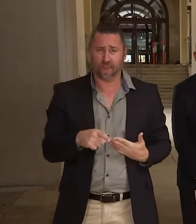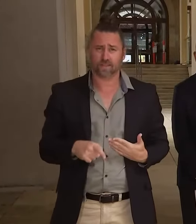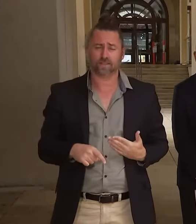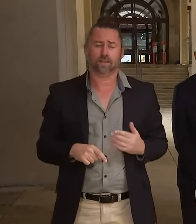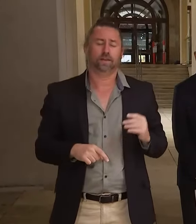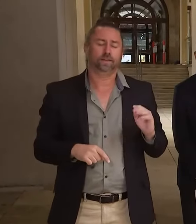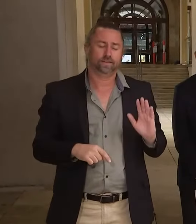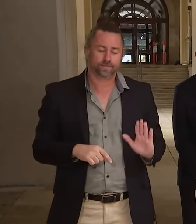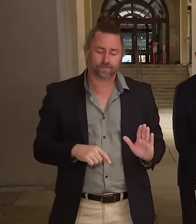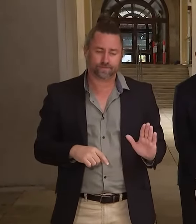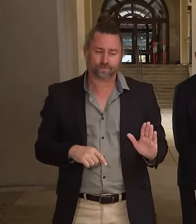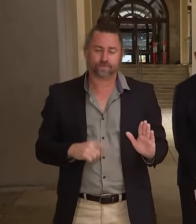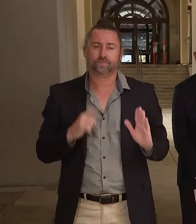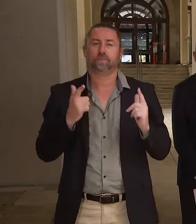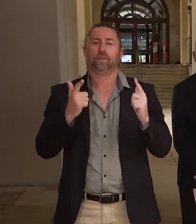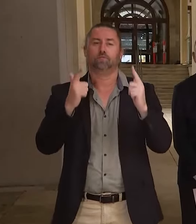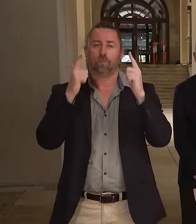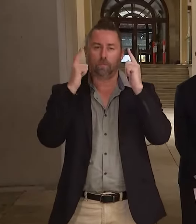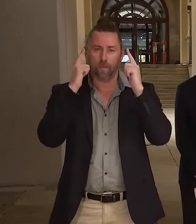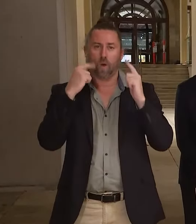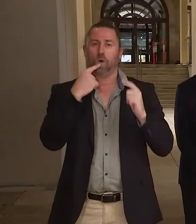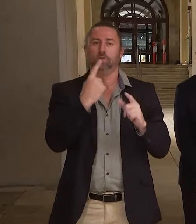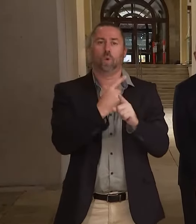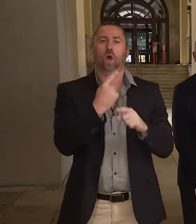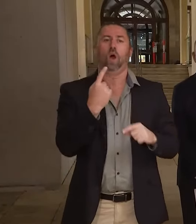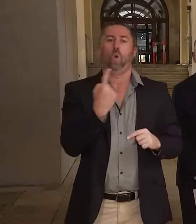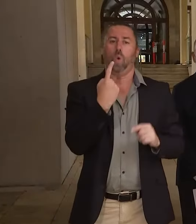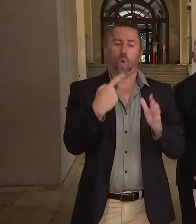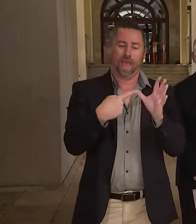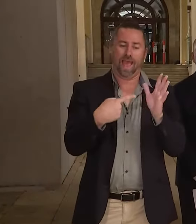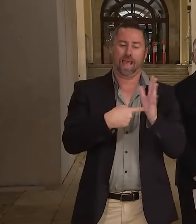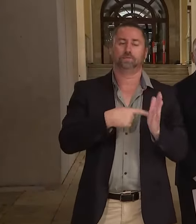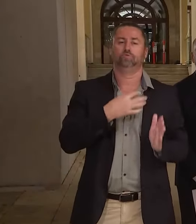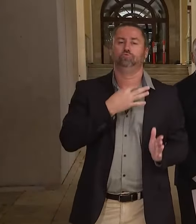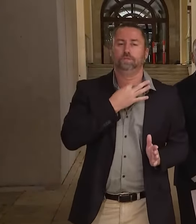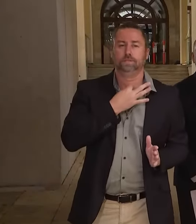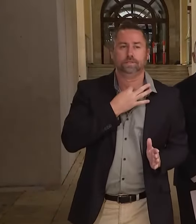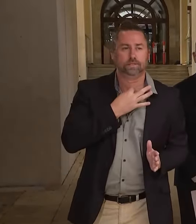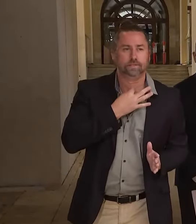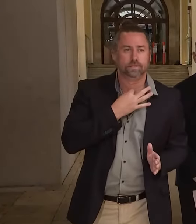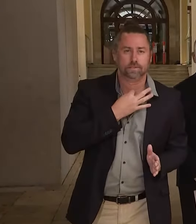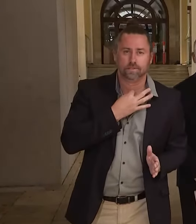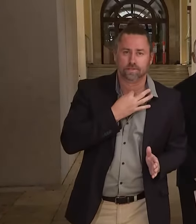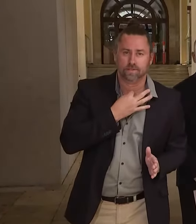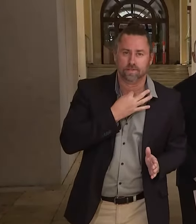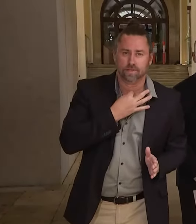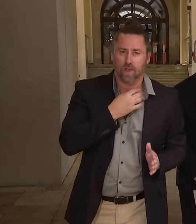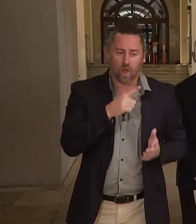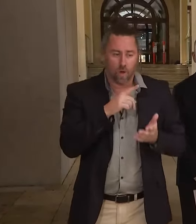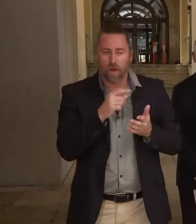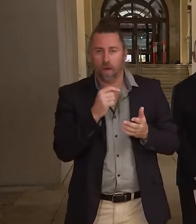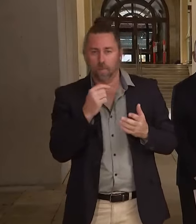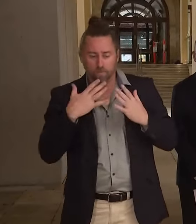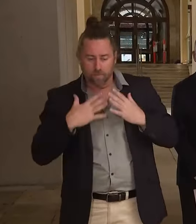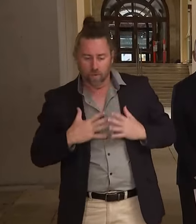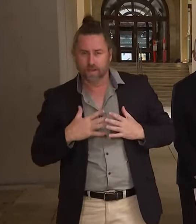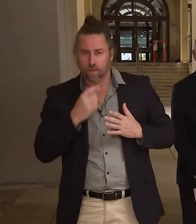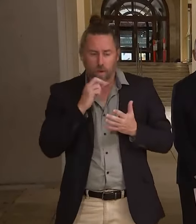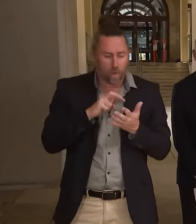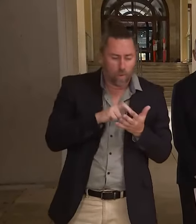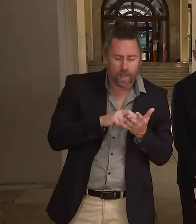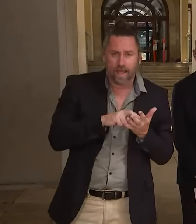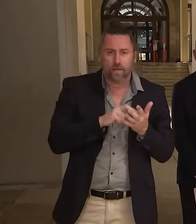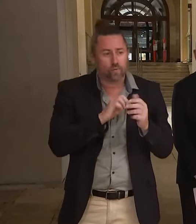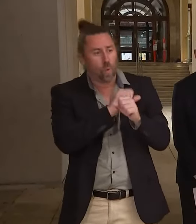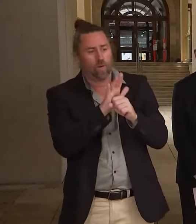The Premier has continually talked about vulnerable people. Our message is not that everyone should stay home right now.